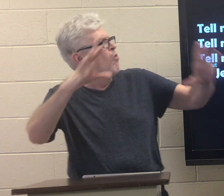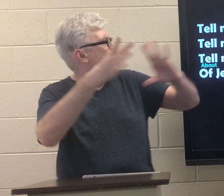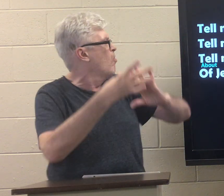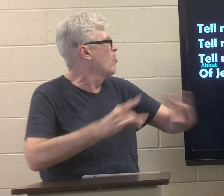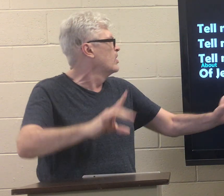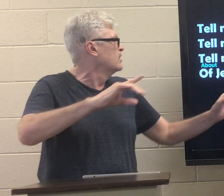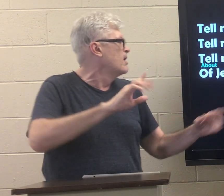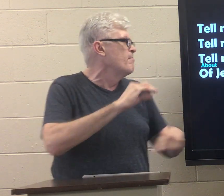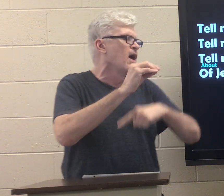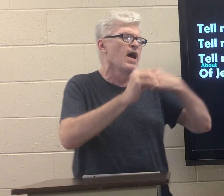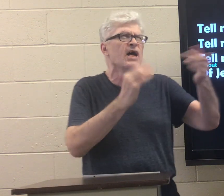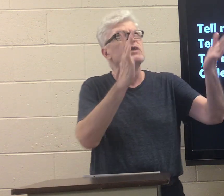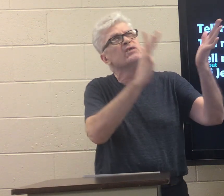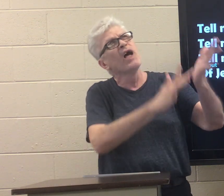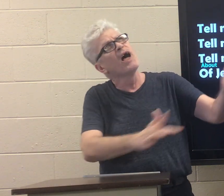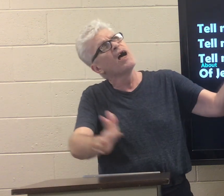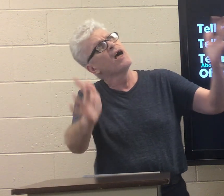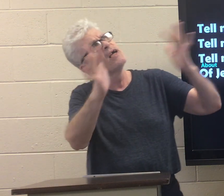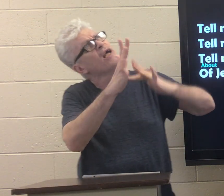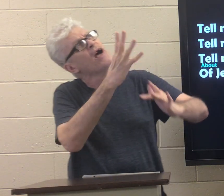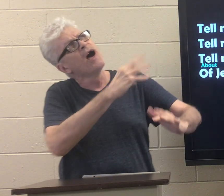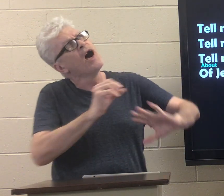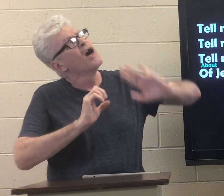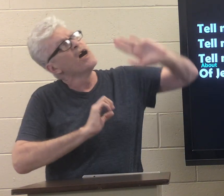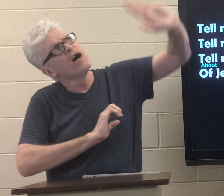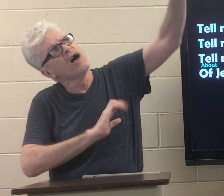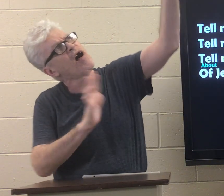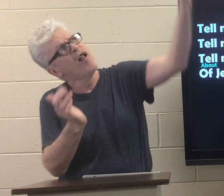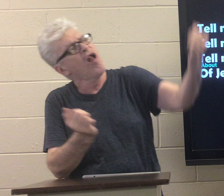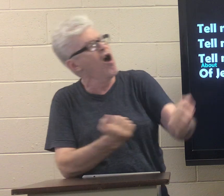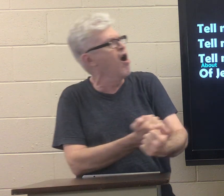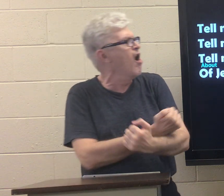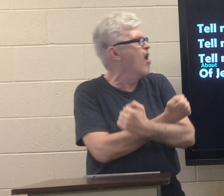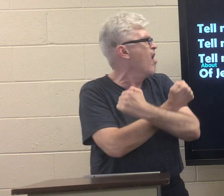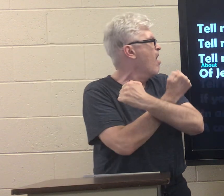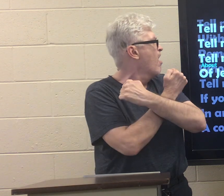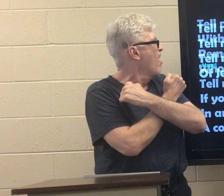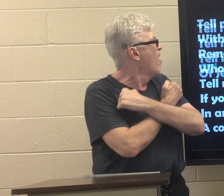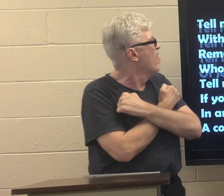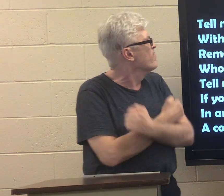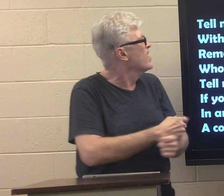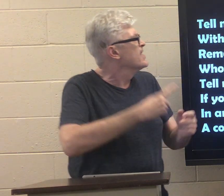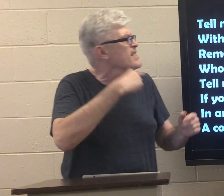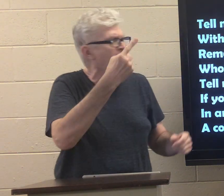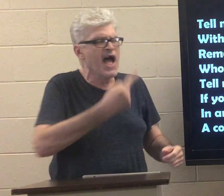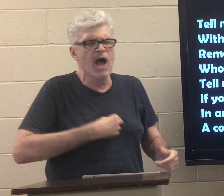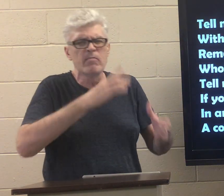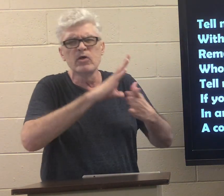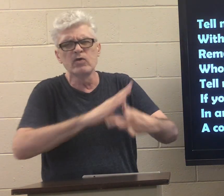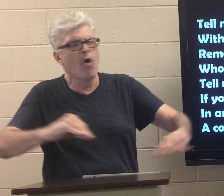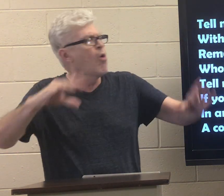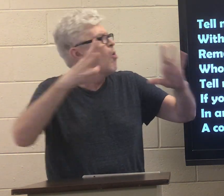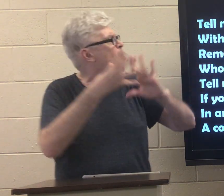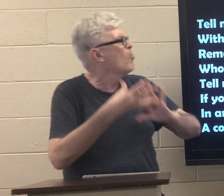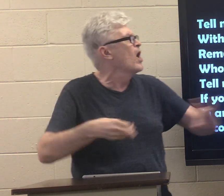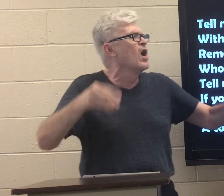story of Jesus and his love. Tell me the old,